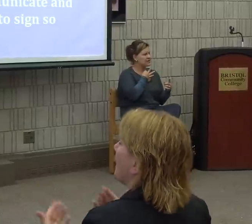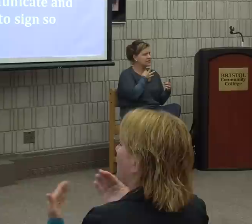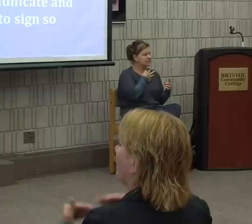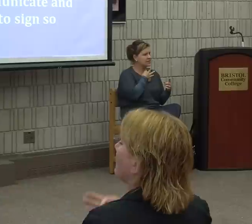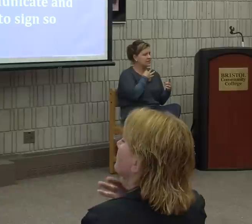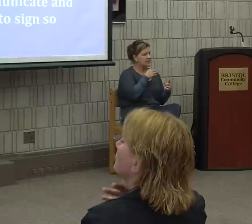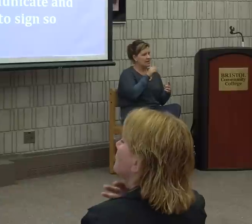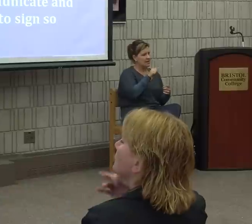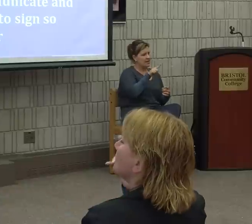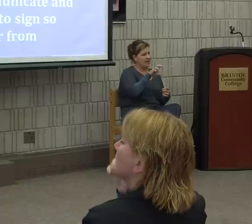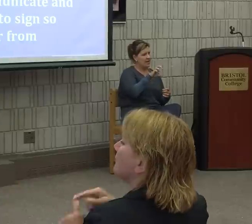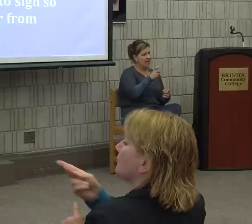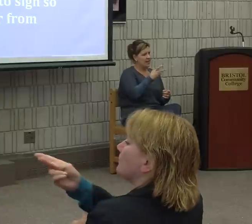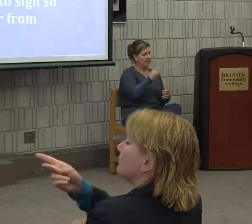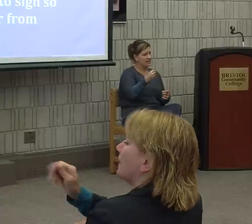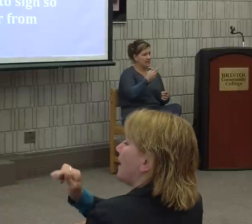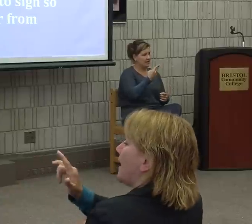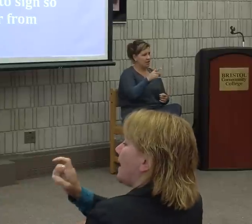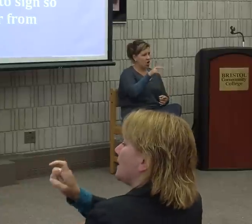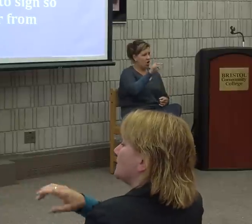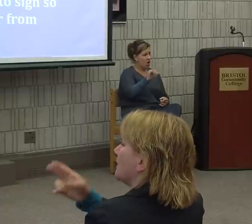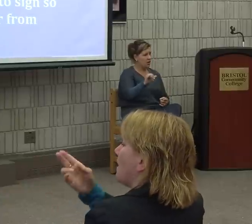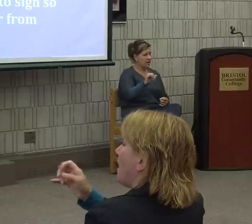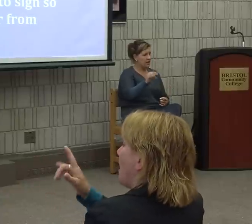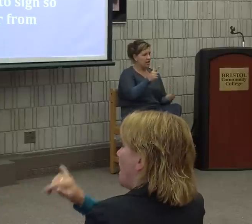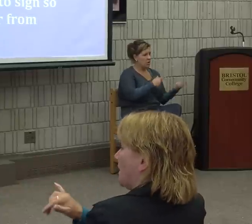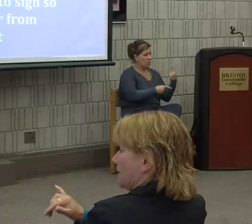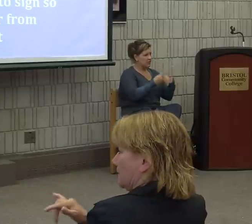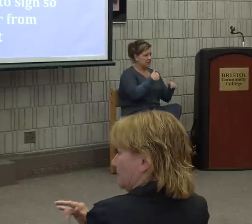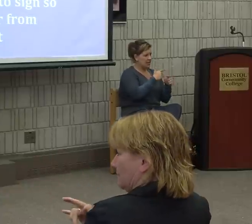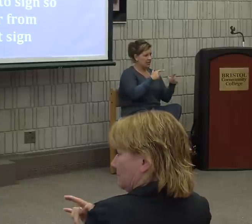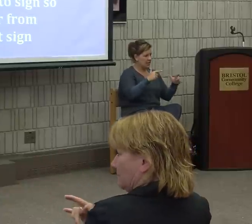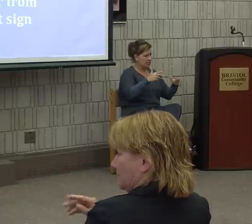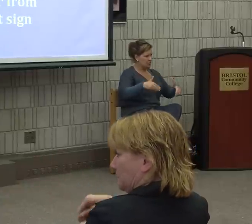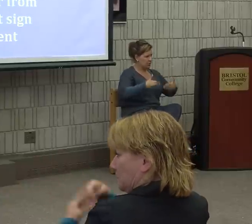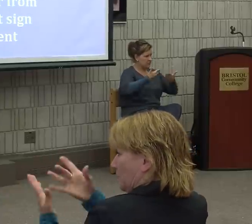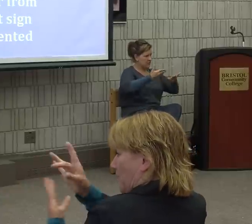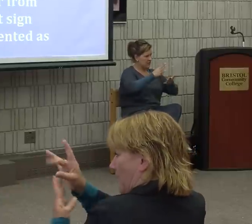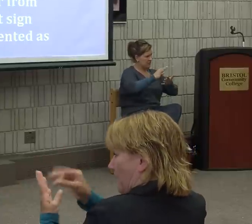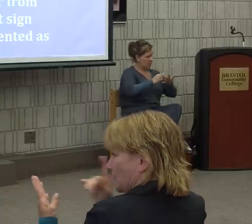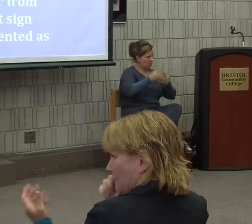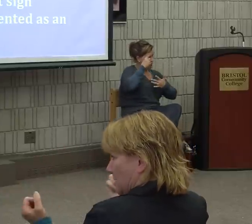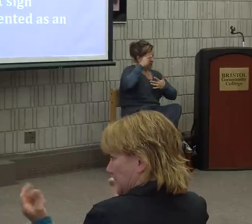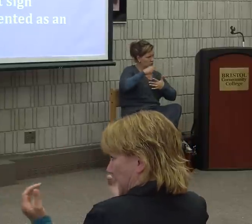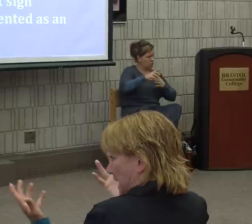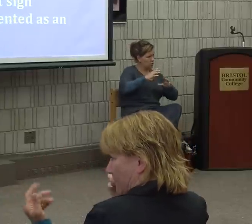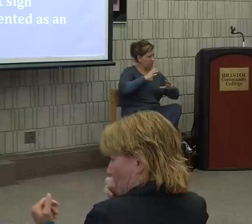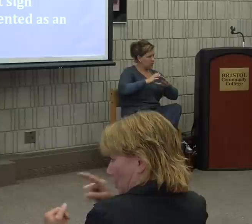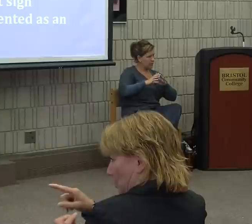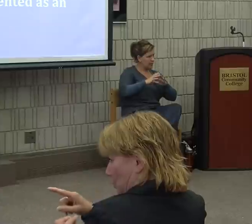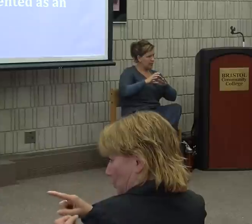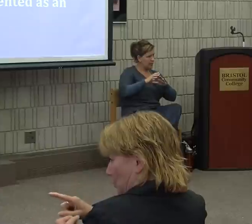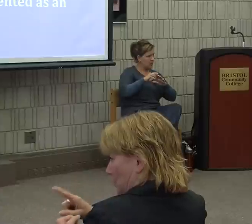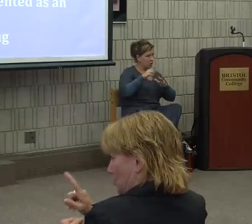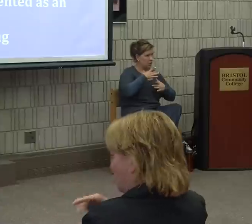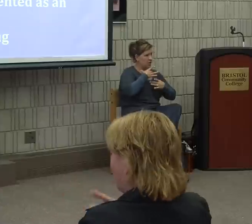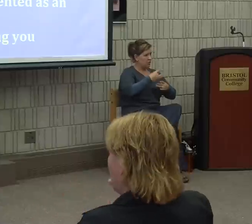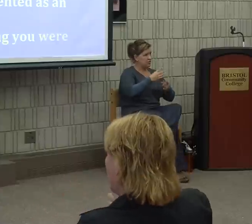Alex and Holly, was sign language ever presented as an option for you? Is that something you were ever interested in? What's your